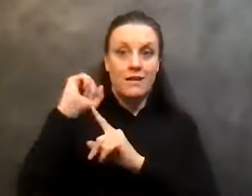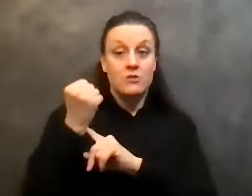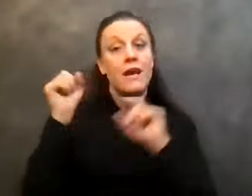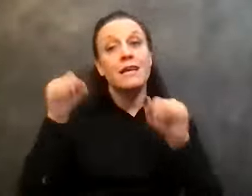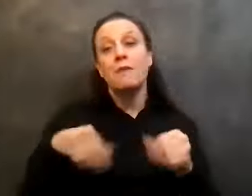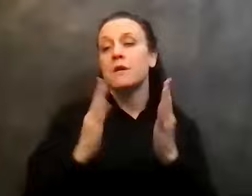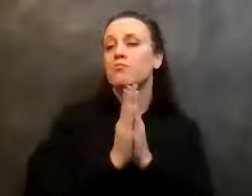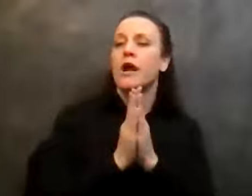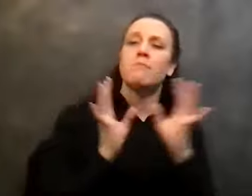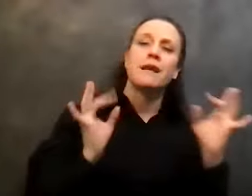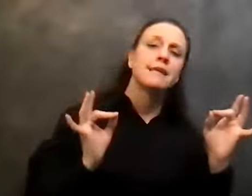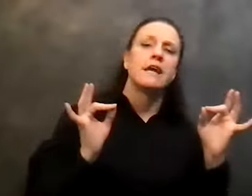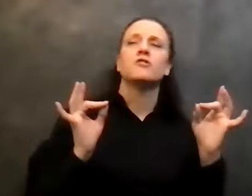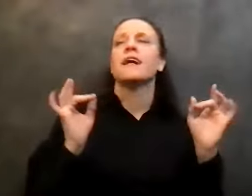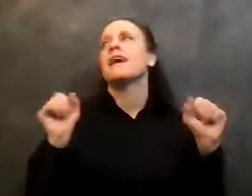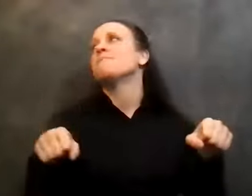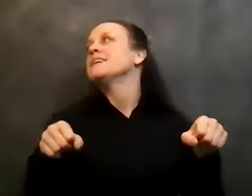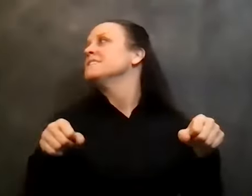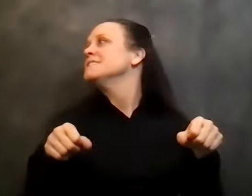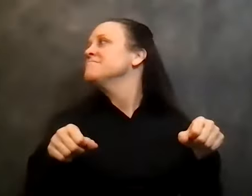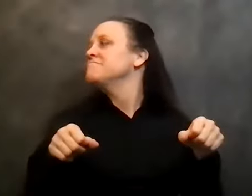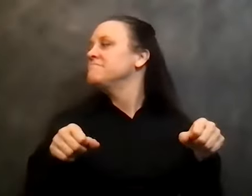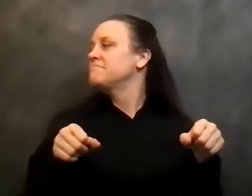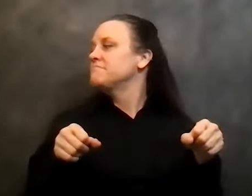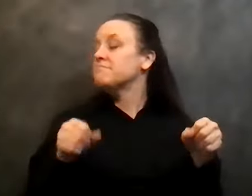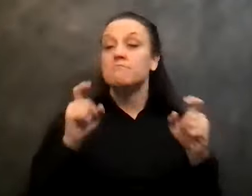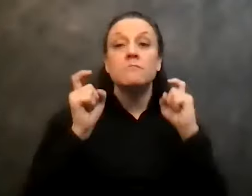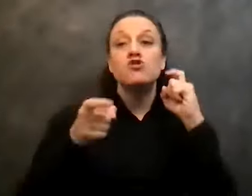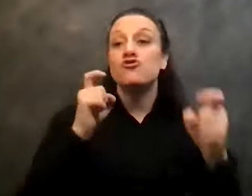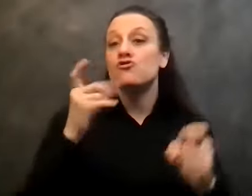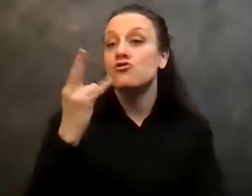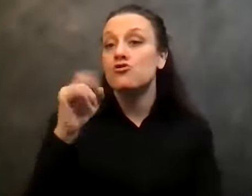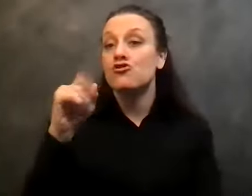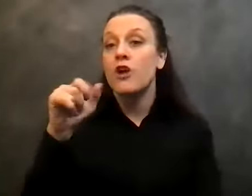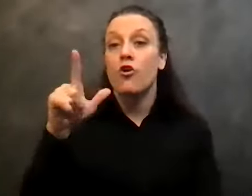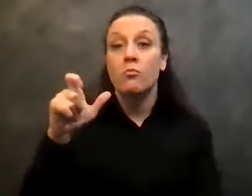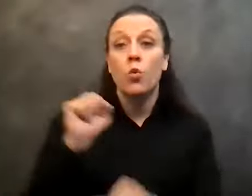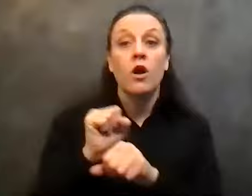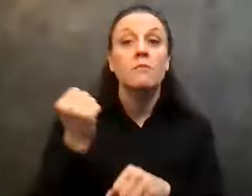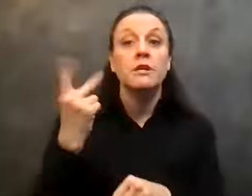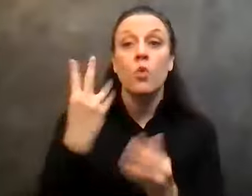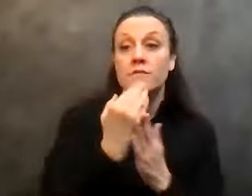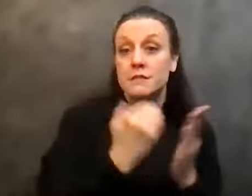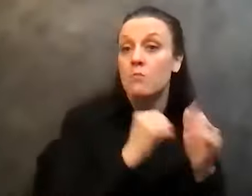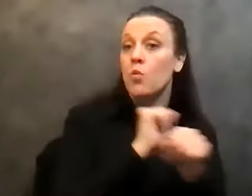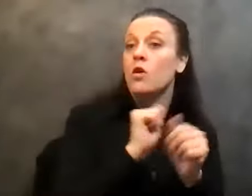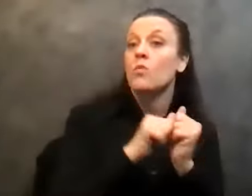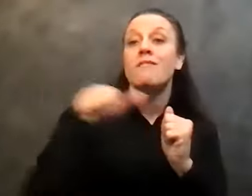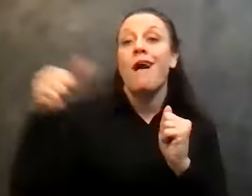prayer meditation. It can, it can be, uh, it can be, uh, charitable work. It can be 12 step work with other alcoholics. It can be